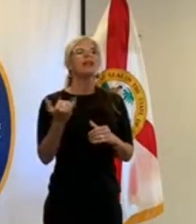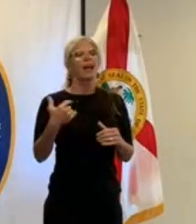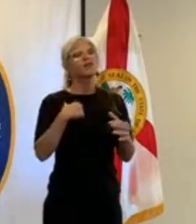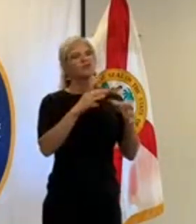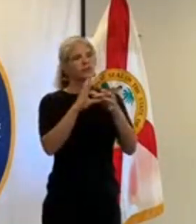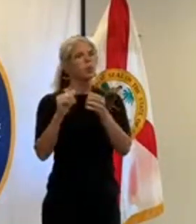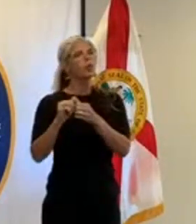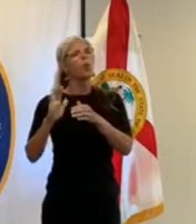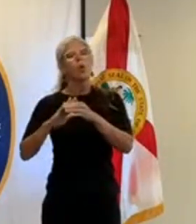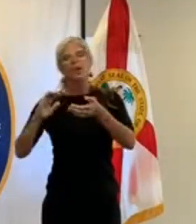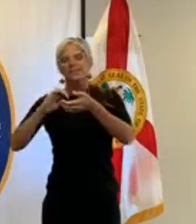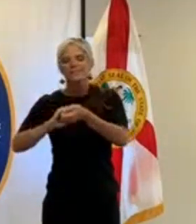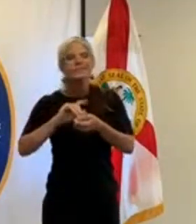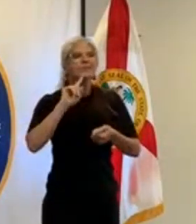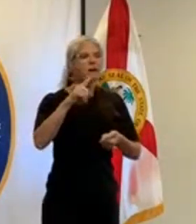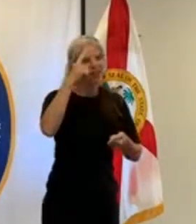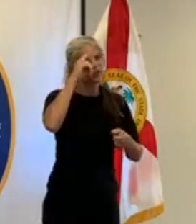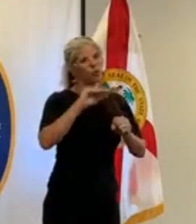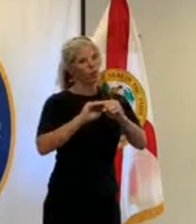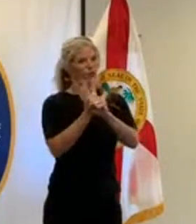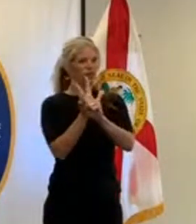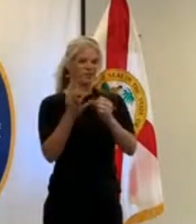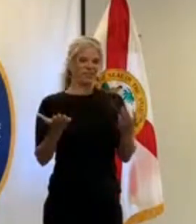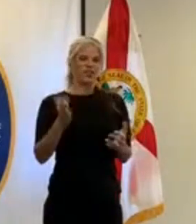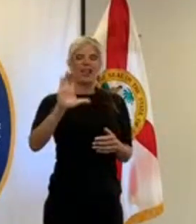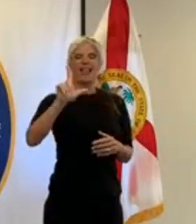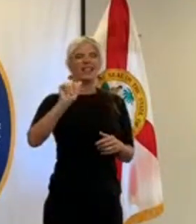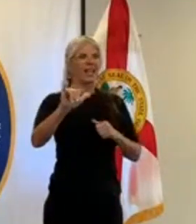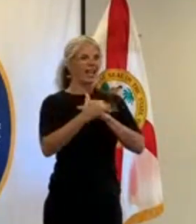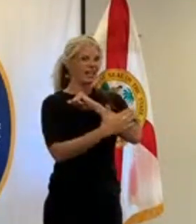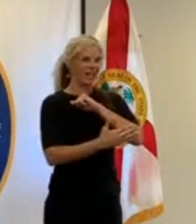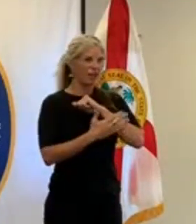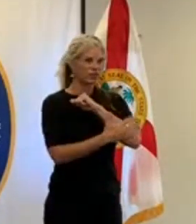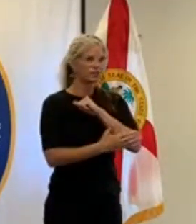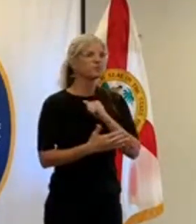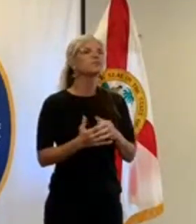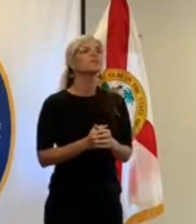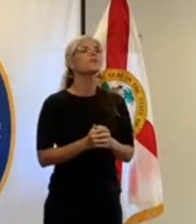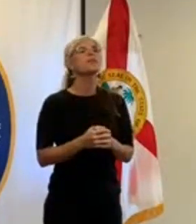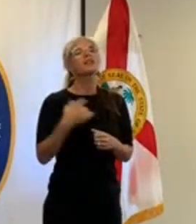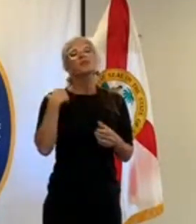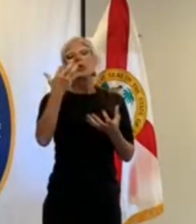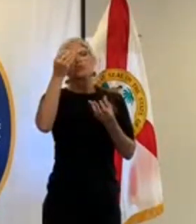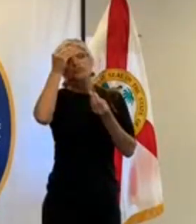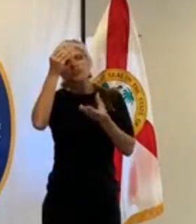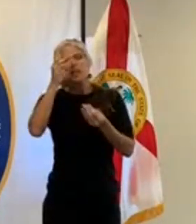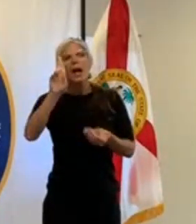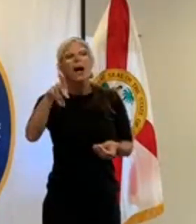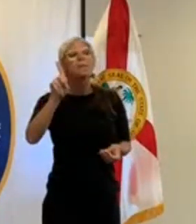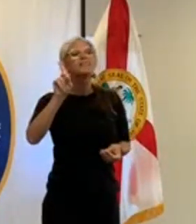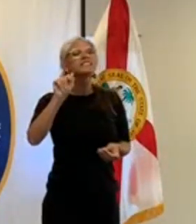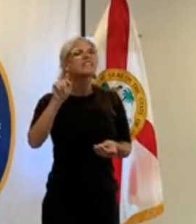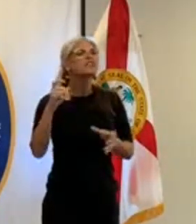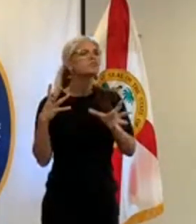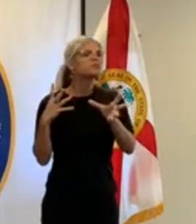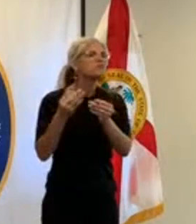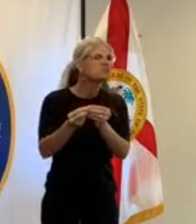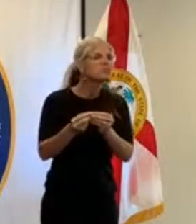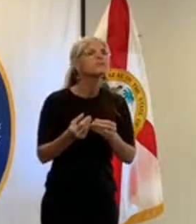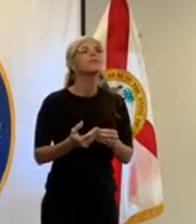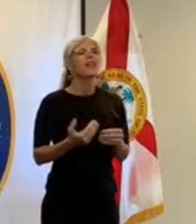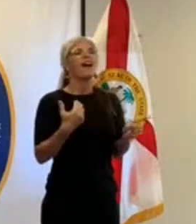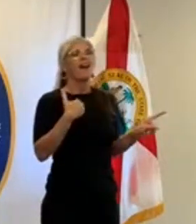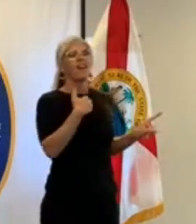-19 event here in Clay County just a quick update and then Heather will begin speaking from the health department perspective we have